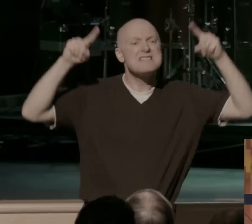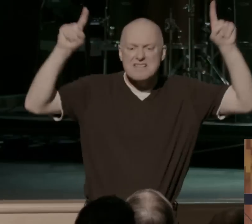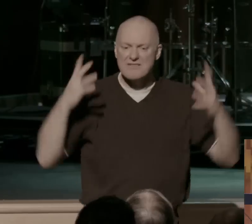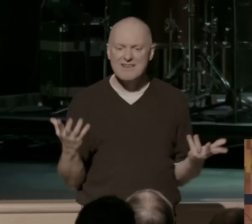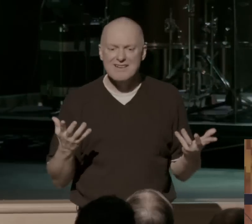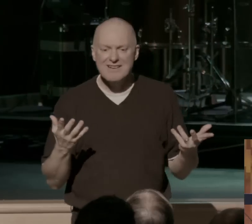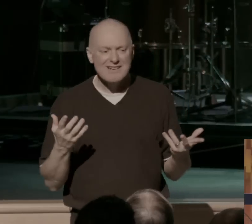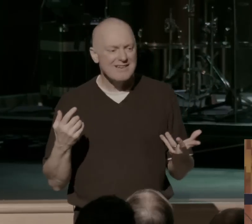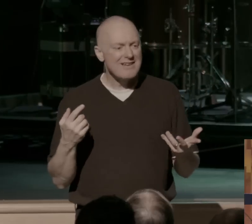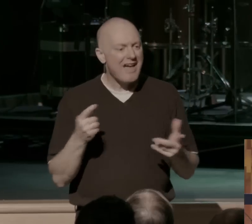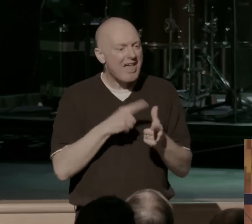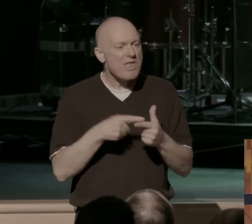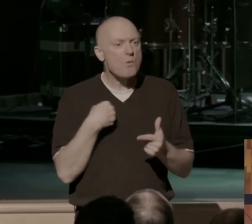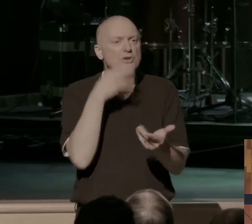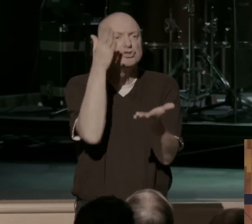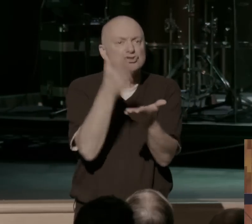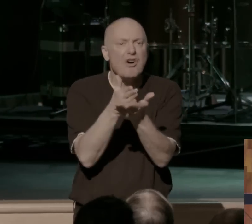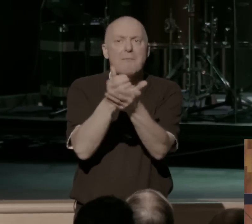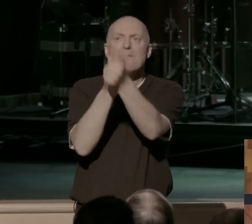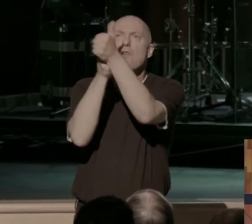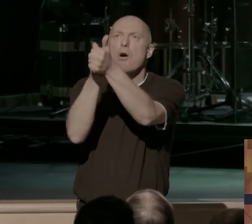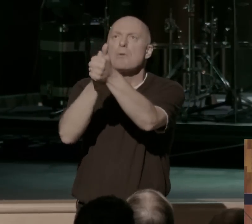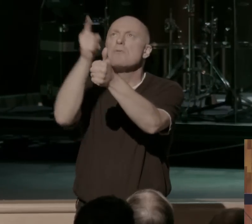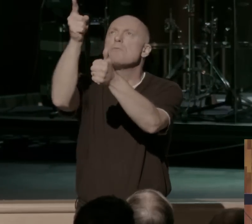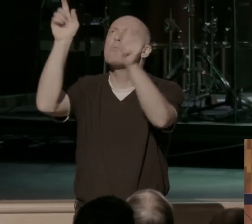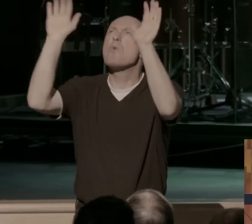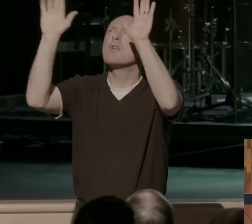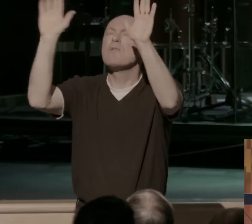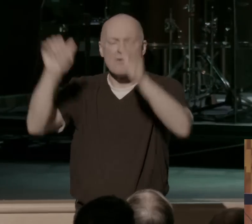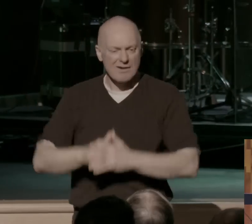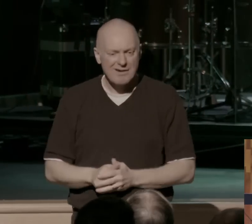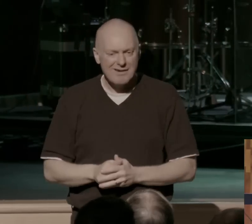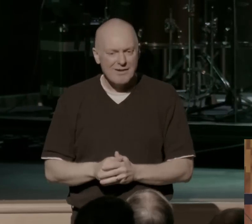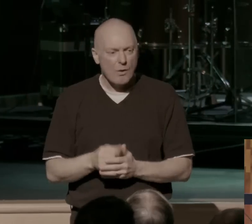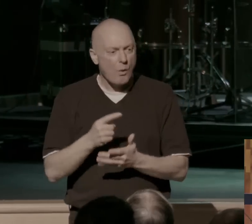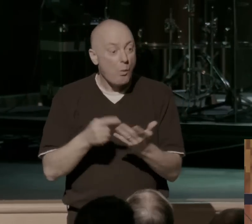for it and stop pursuing what's excellent. Stop pursuing what we've been promised.